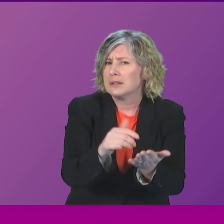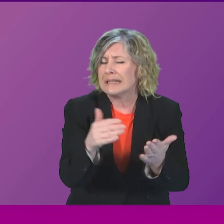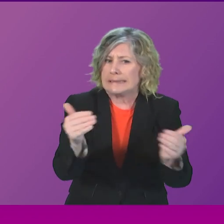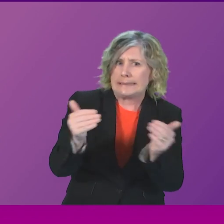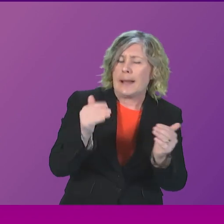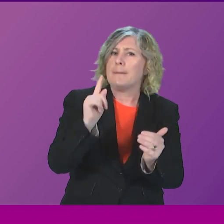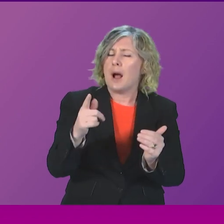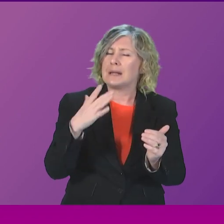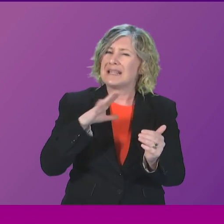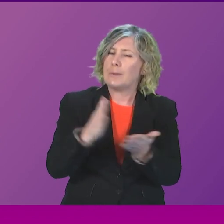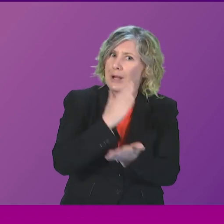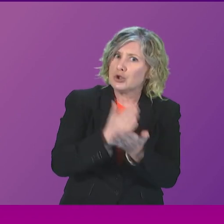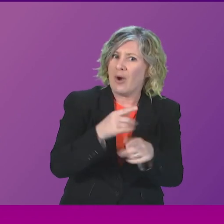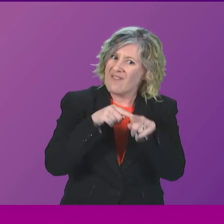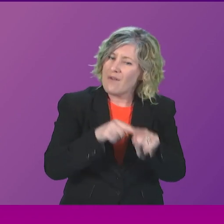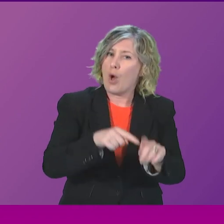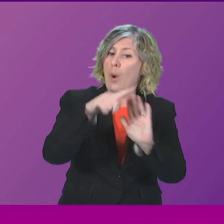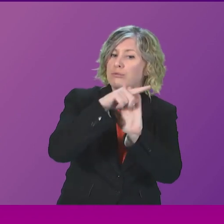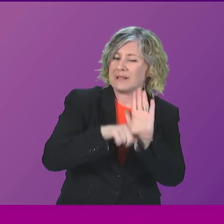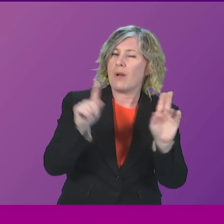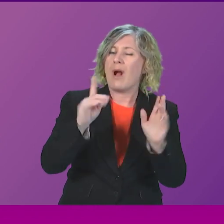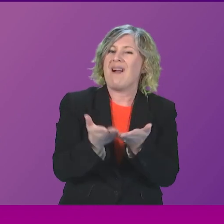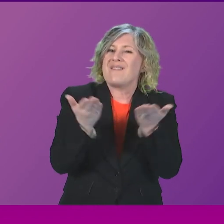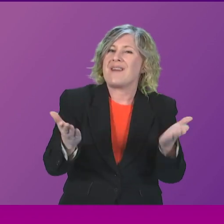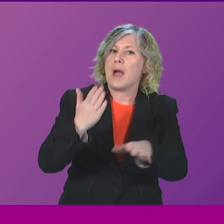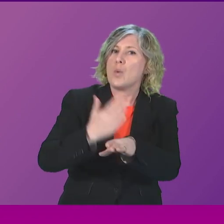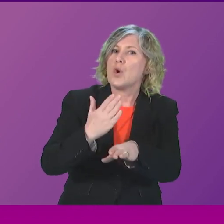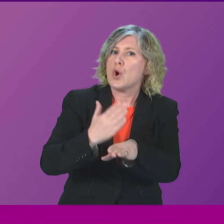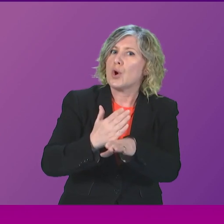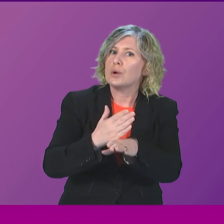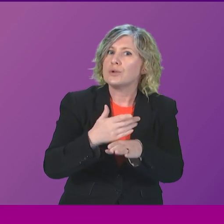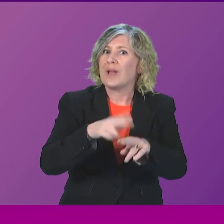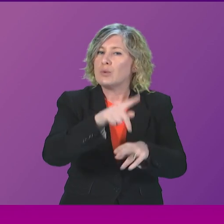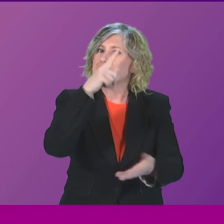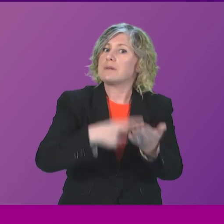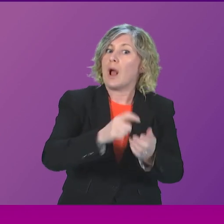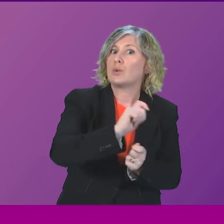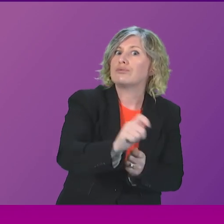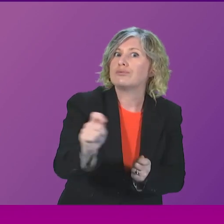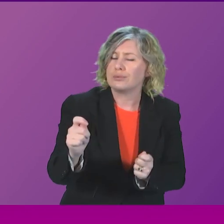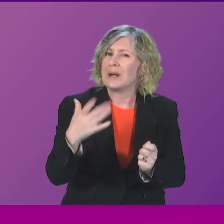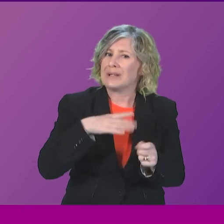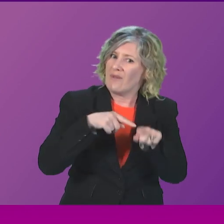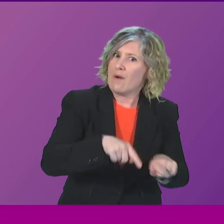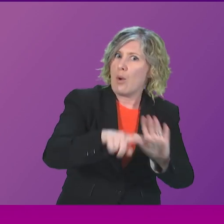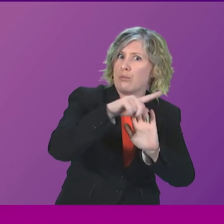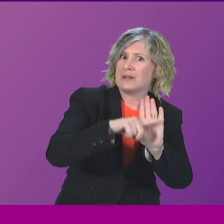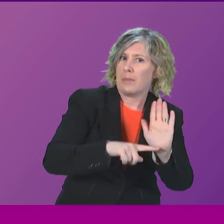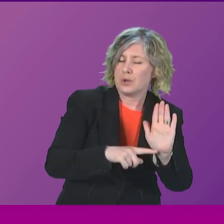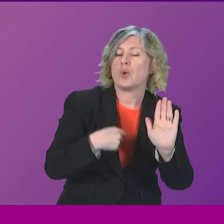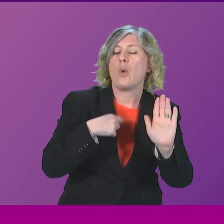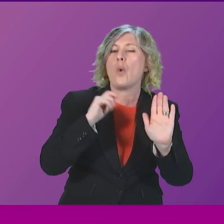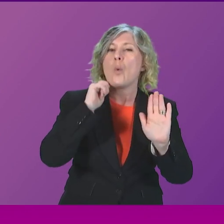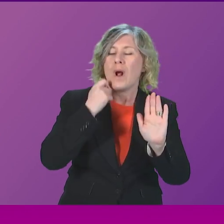that fair work is the guiding principle whenever it comes to these discussions. So I will receive an update from the Minister.